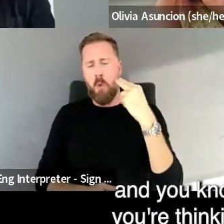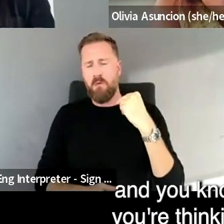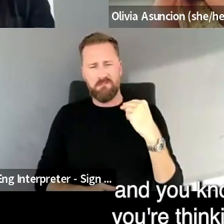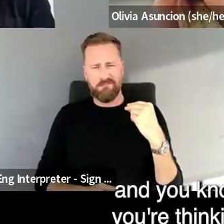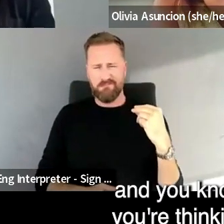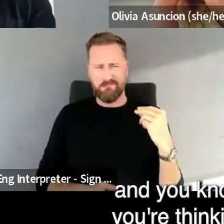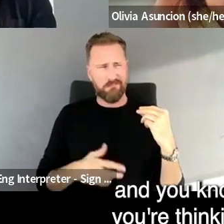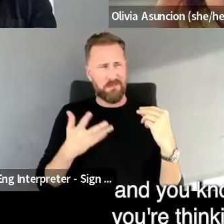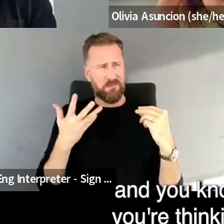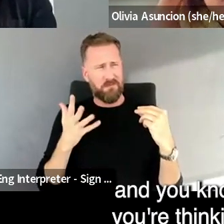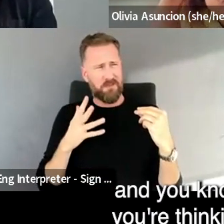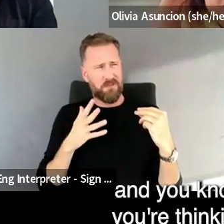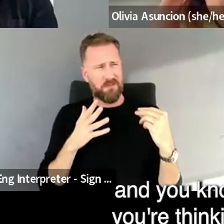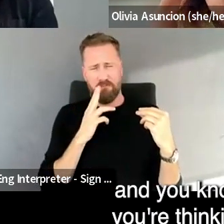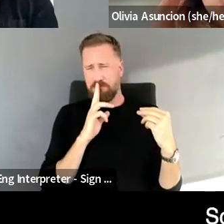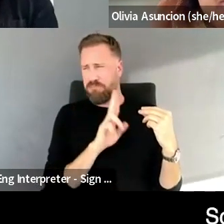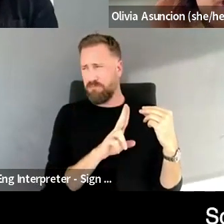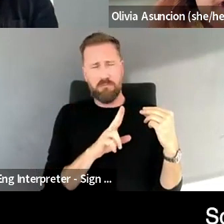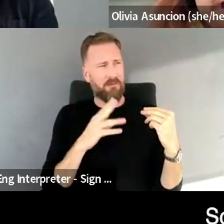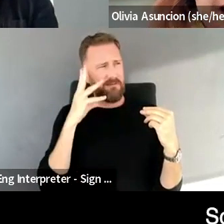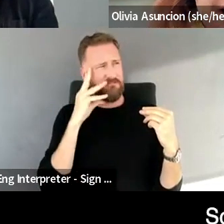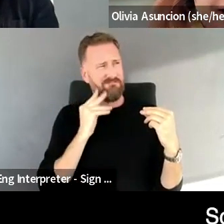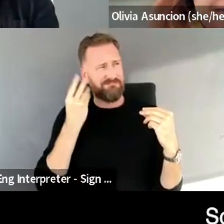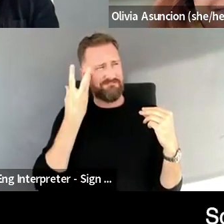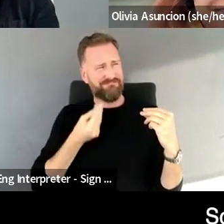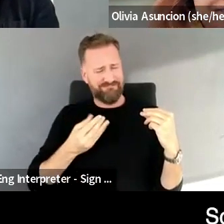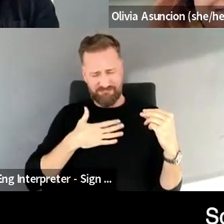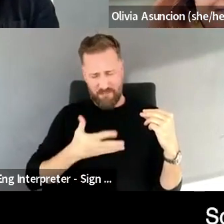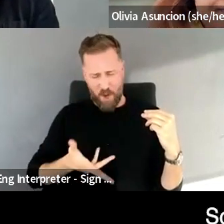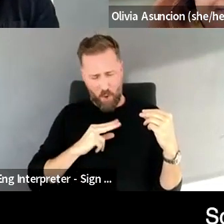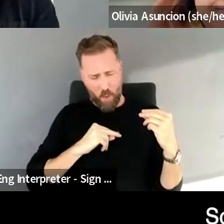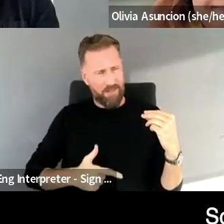lived it and you know that what you're thinking about is right. So, um,